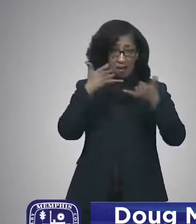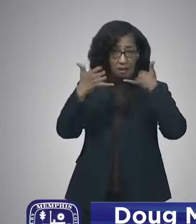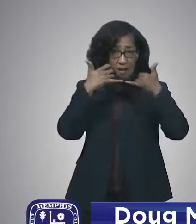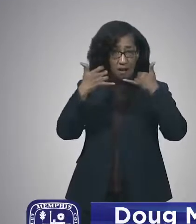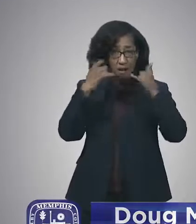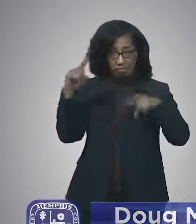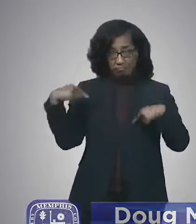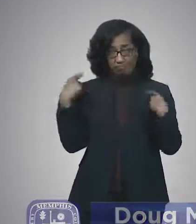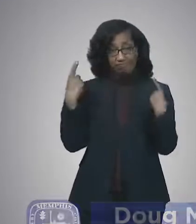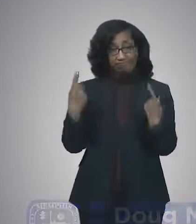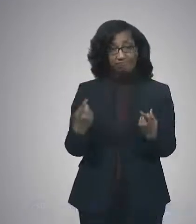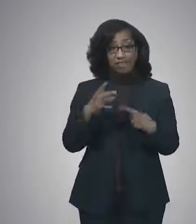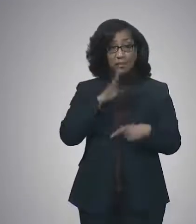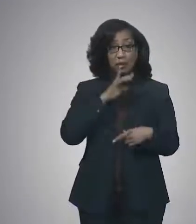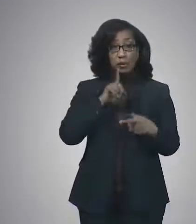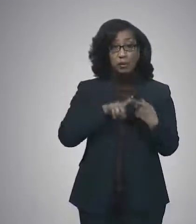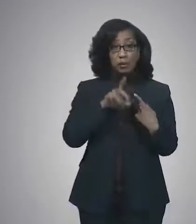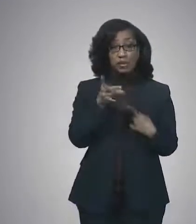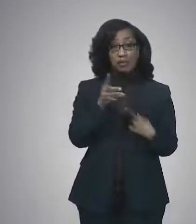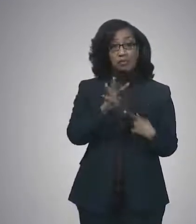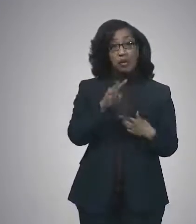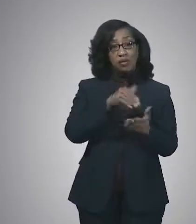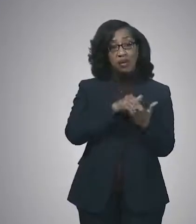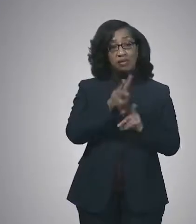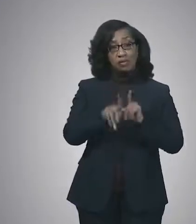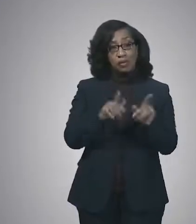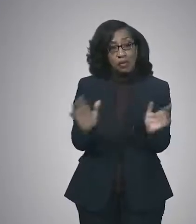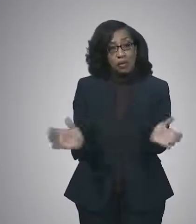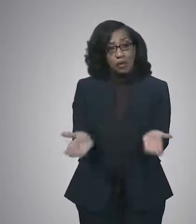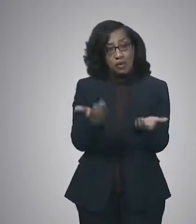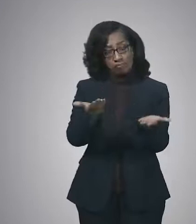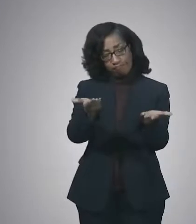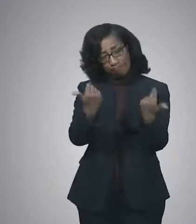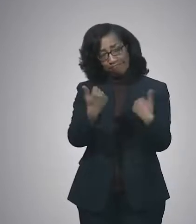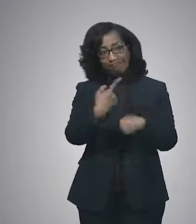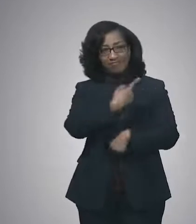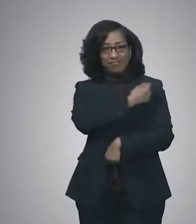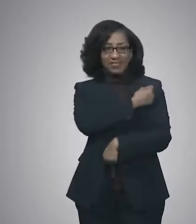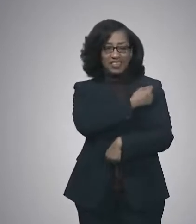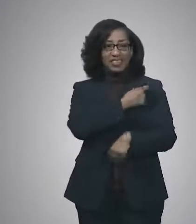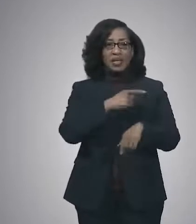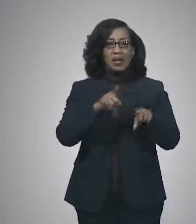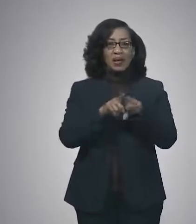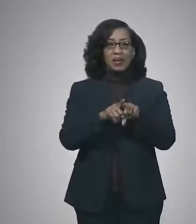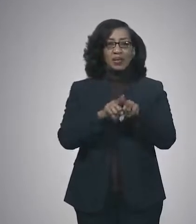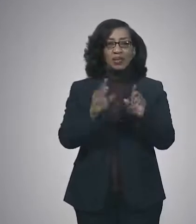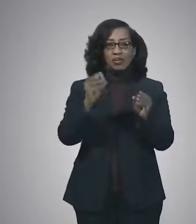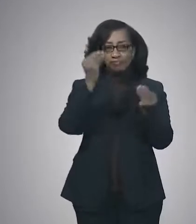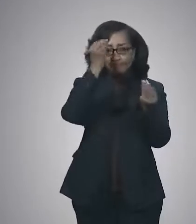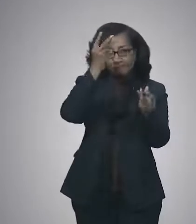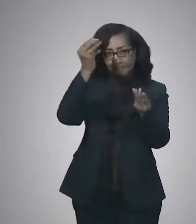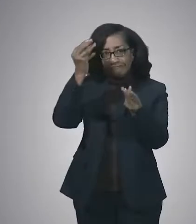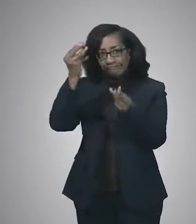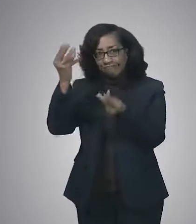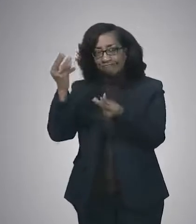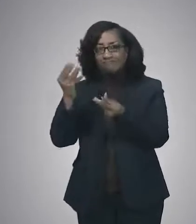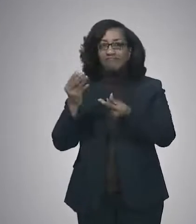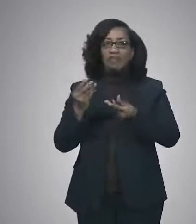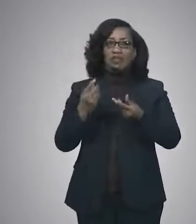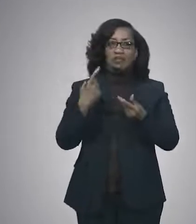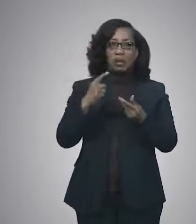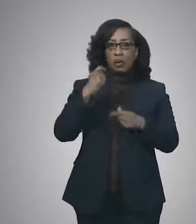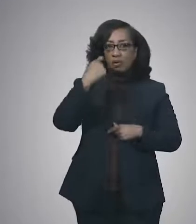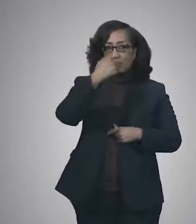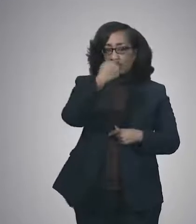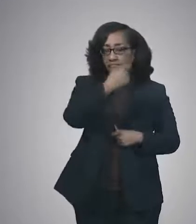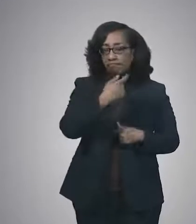They've spoken with 74,000 people, encouraging them to get vaccinated and providing them with the information that was necessary for testing and